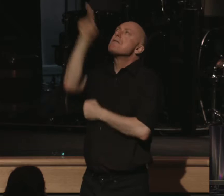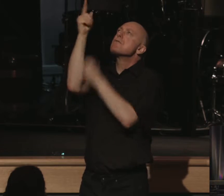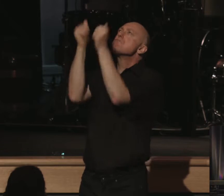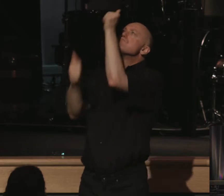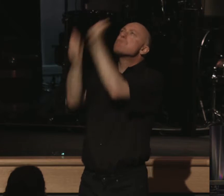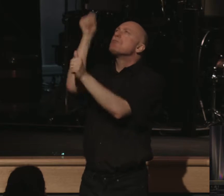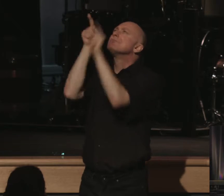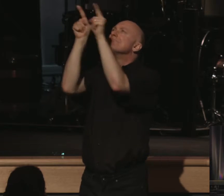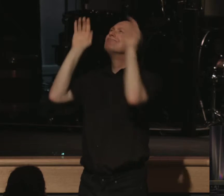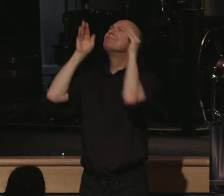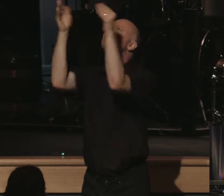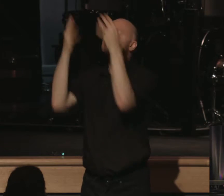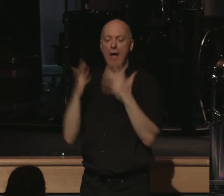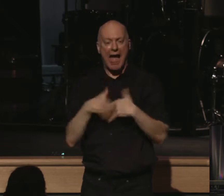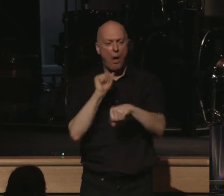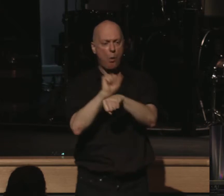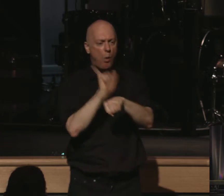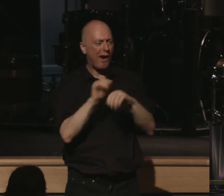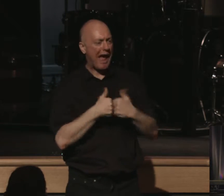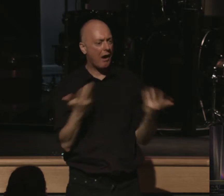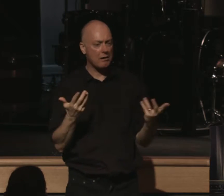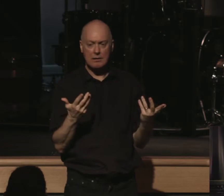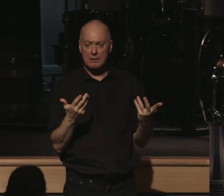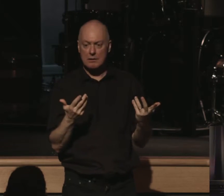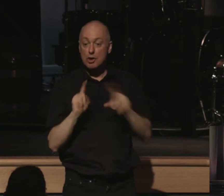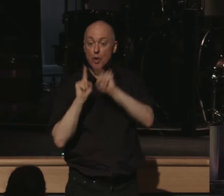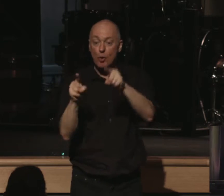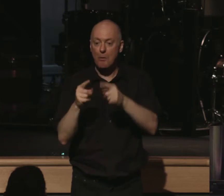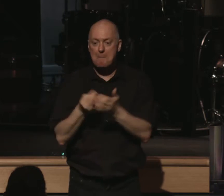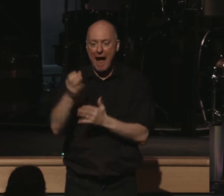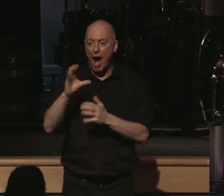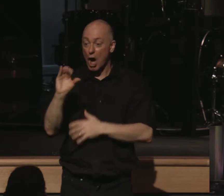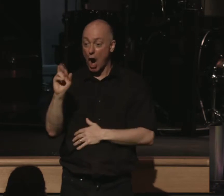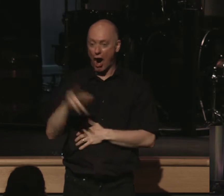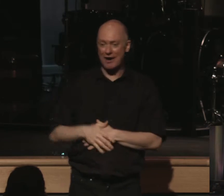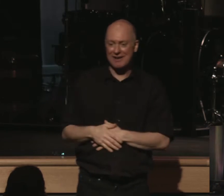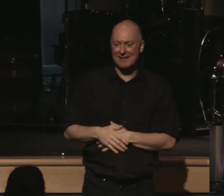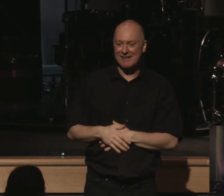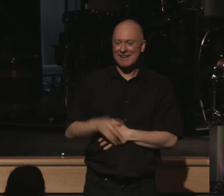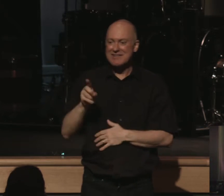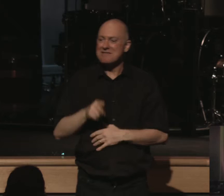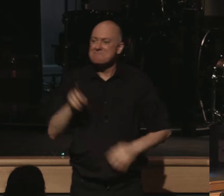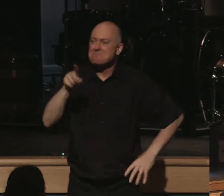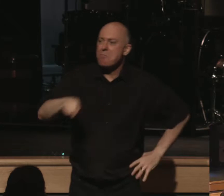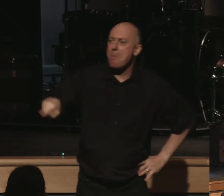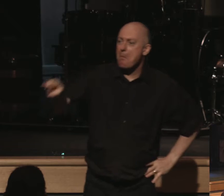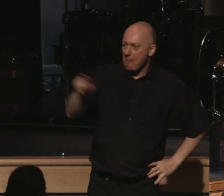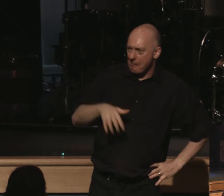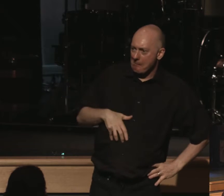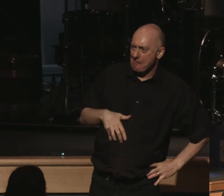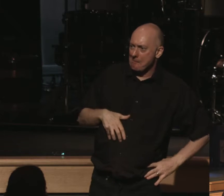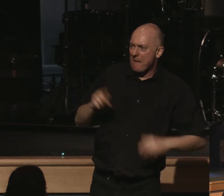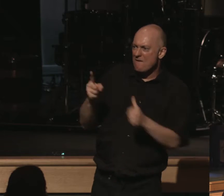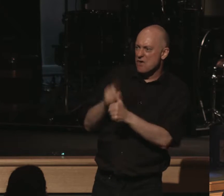more. How does this work? Well, you and I walked to the car dealership. And the very first car you see is a